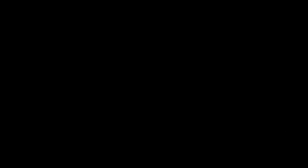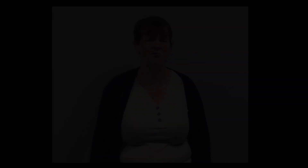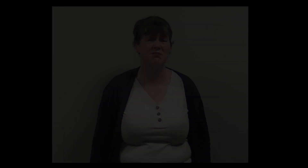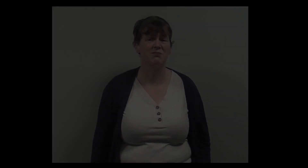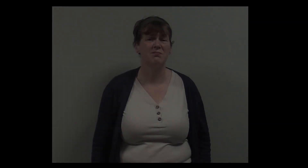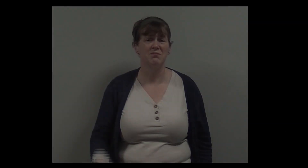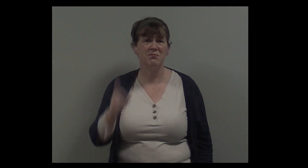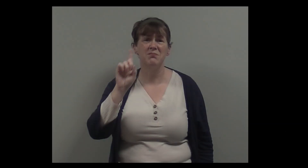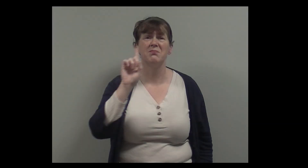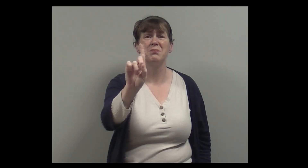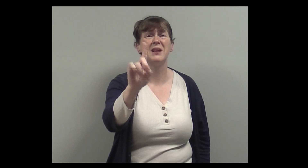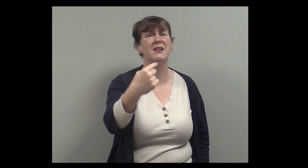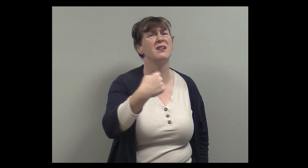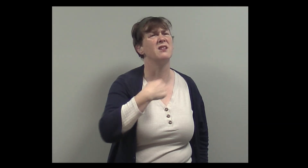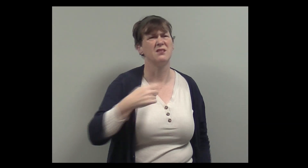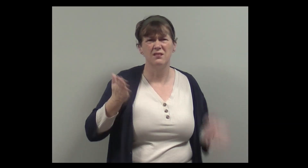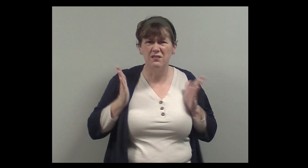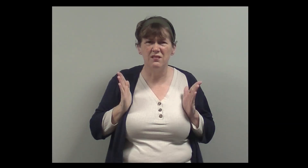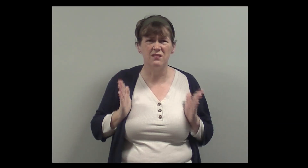But I'm only human